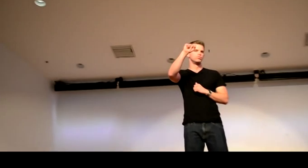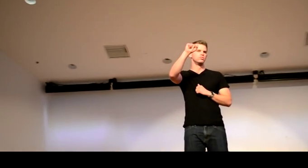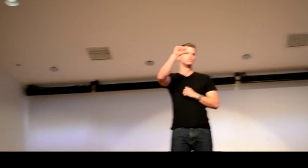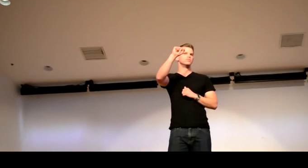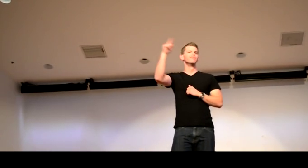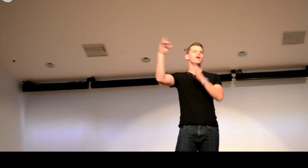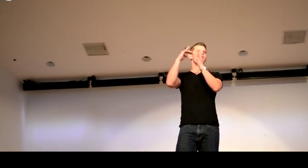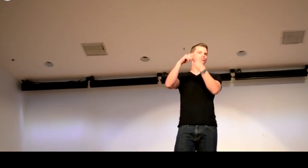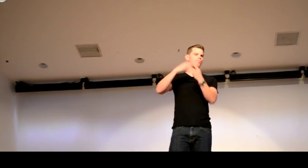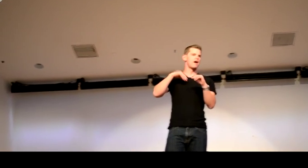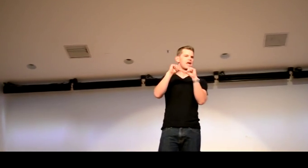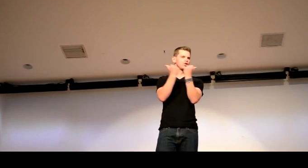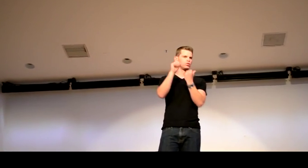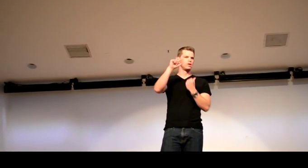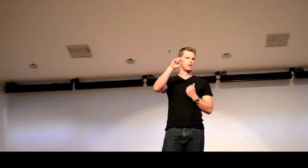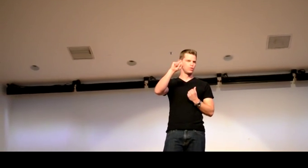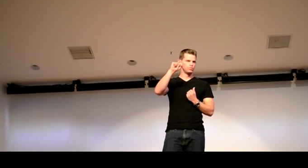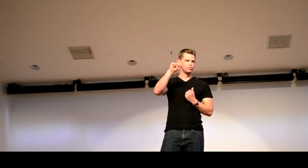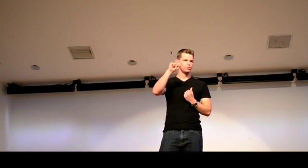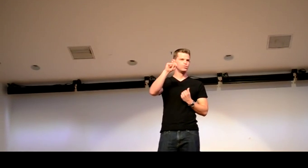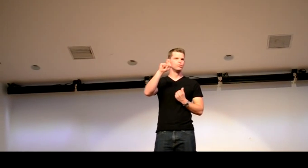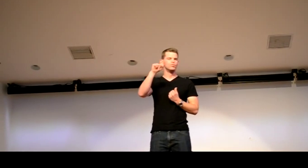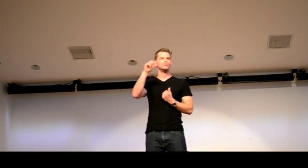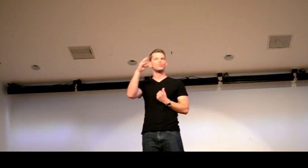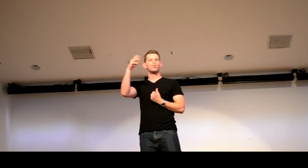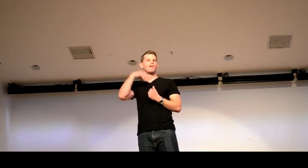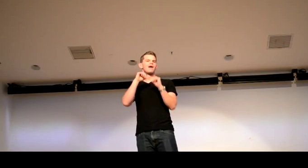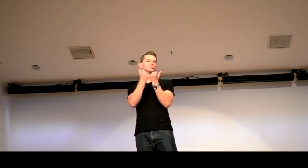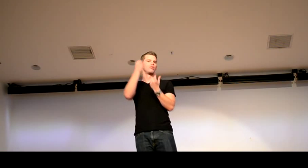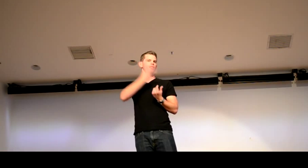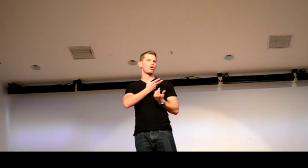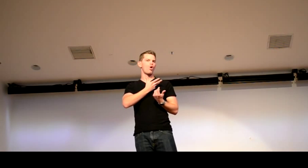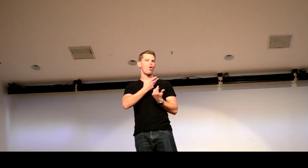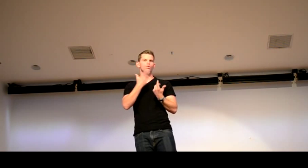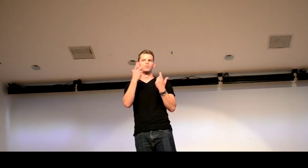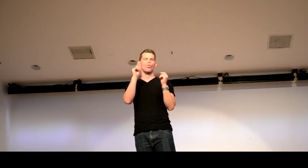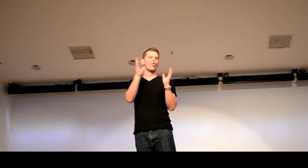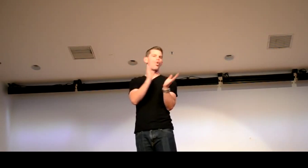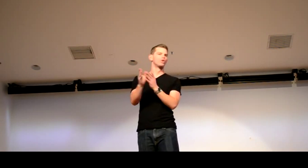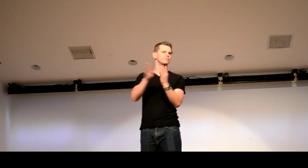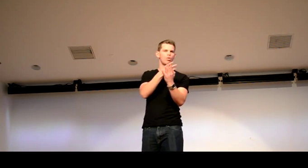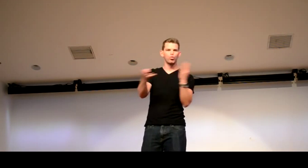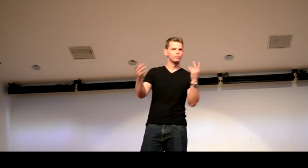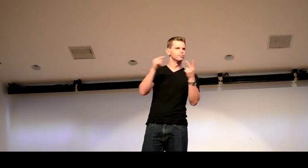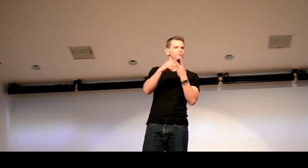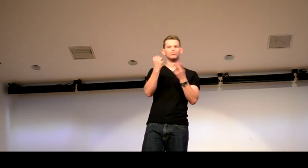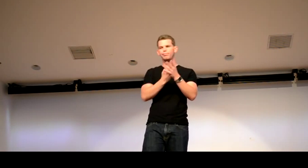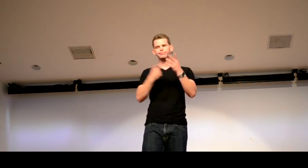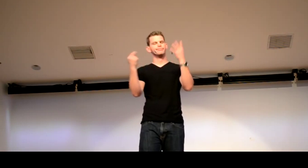have an agent. And the agent, they keep in contact with my agent, and then my agent calls me. My agent let me know. And